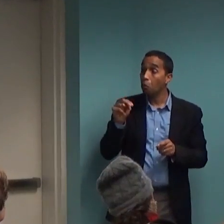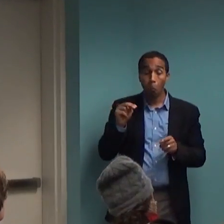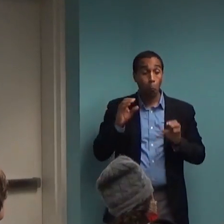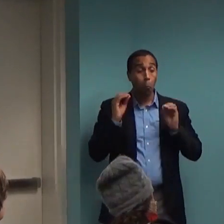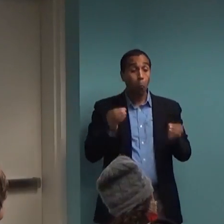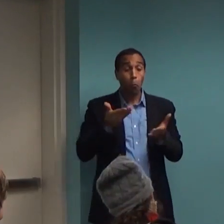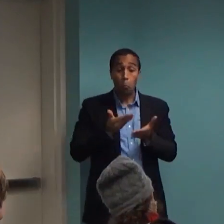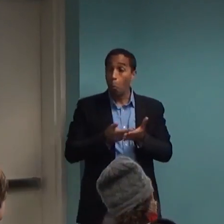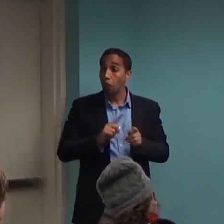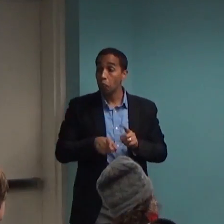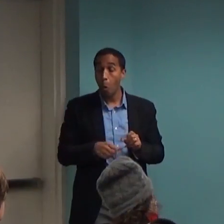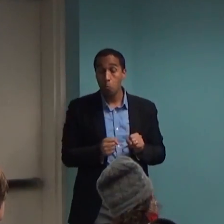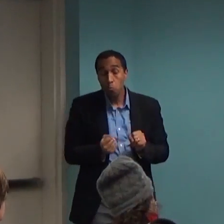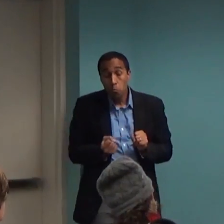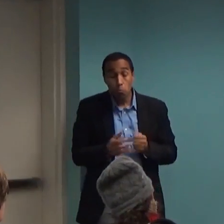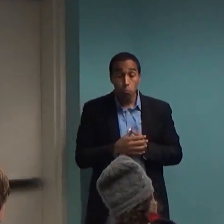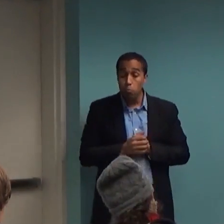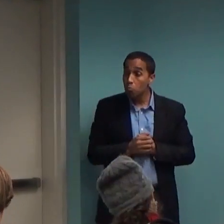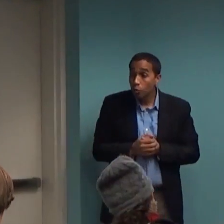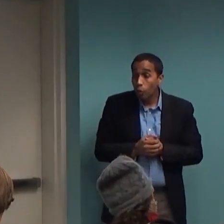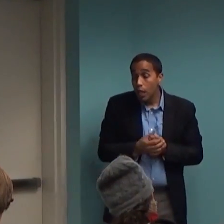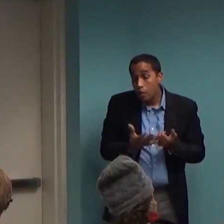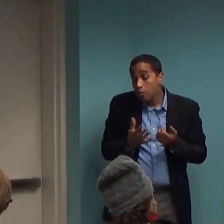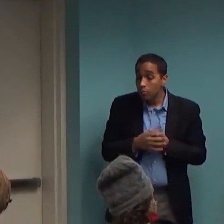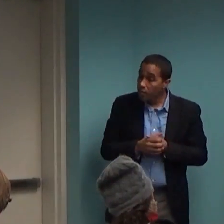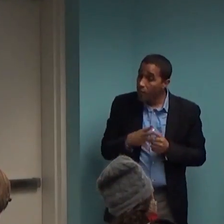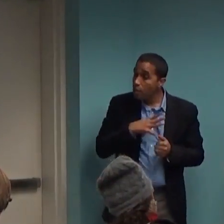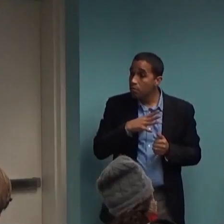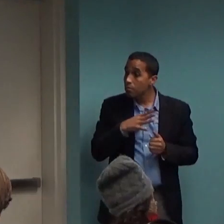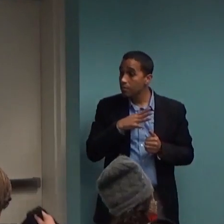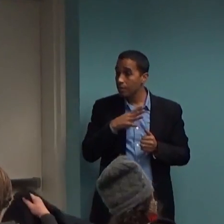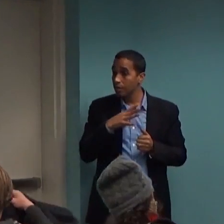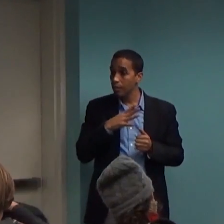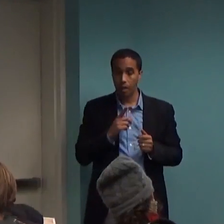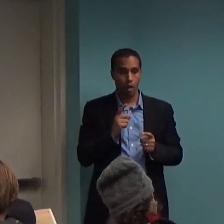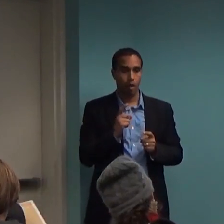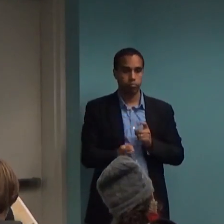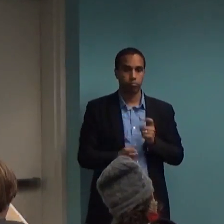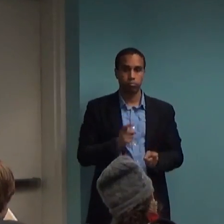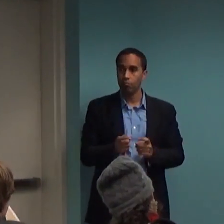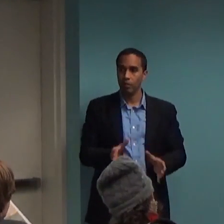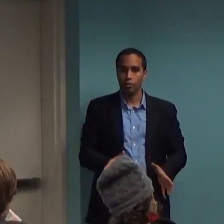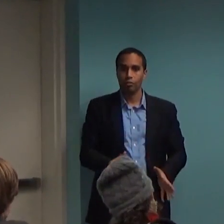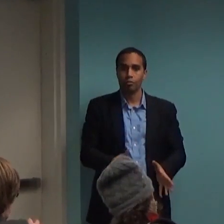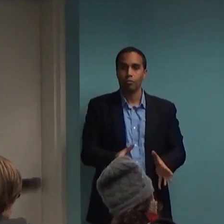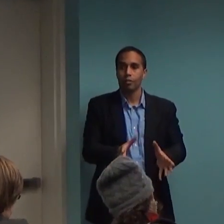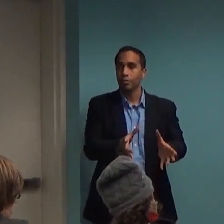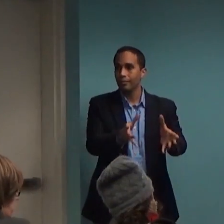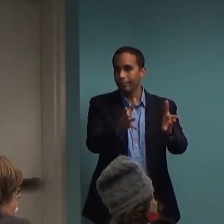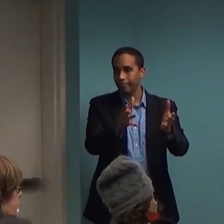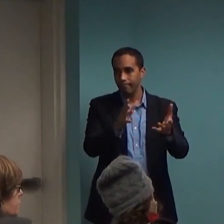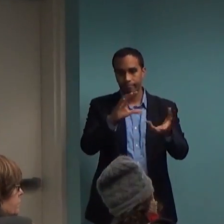with it. It's okay if you do it. And representatives were encouraging its use. So, that's important to keep in mind.